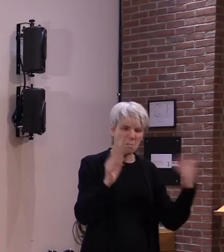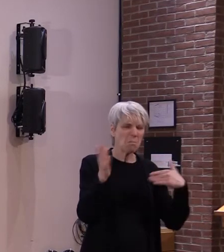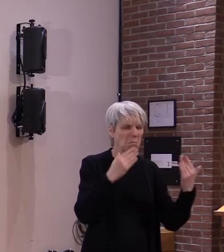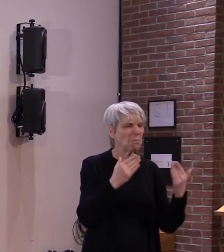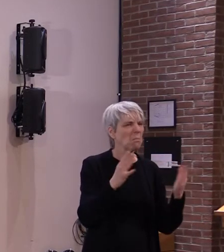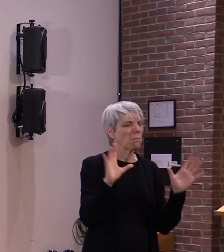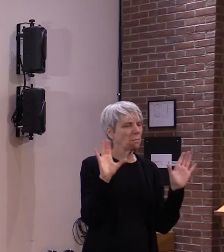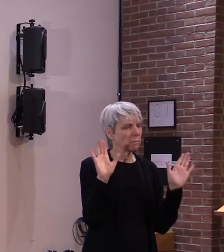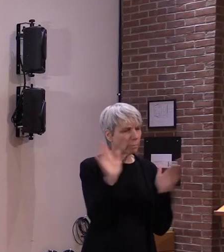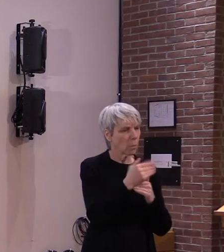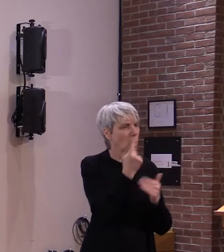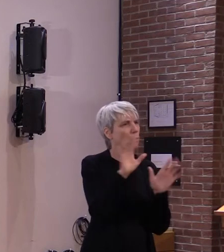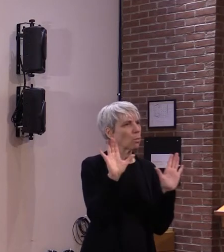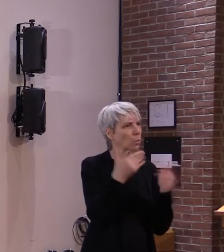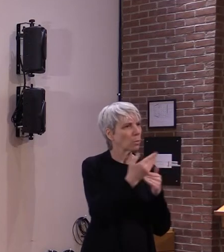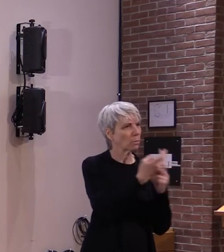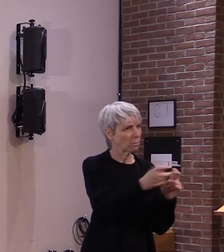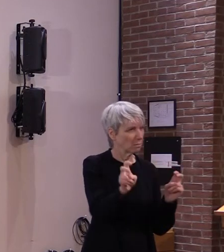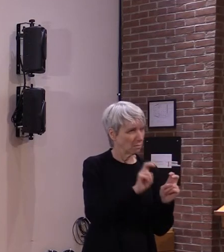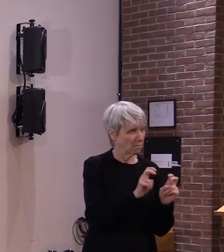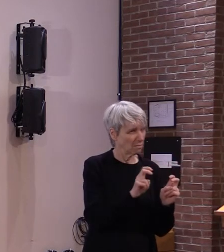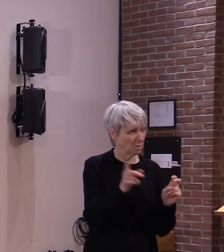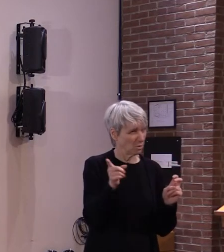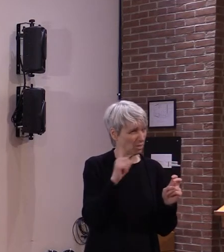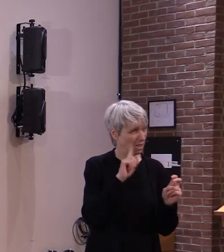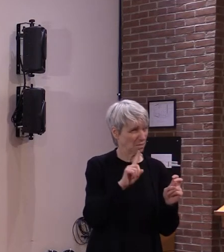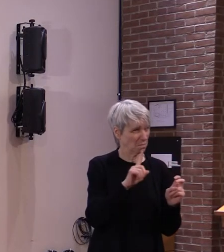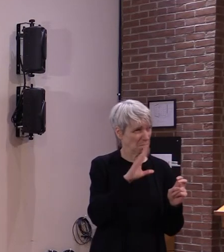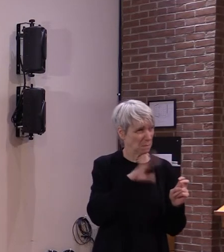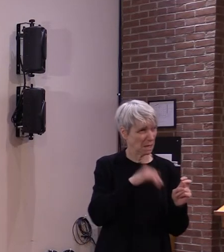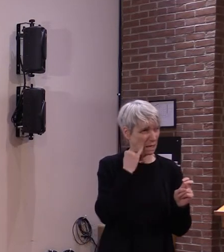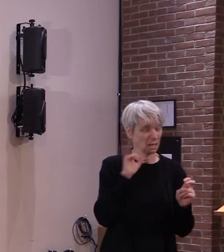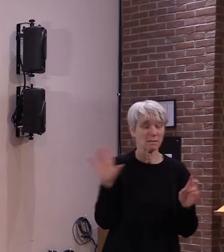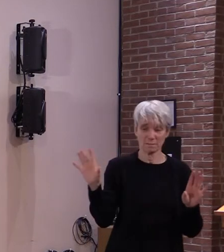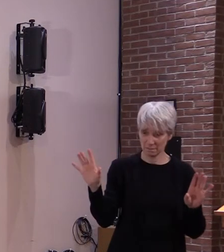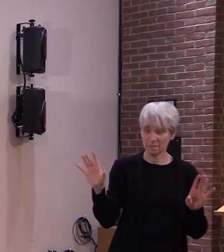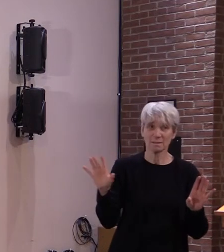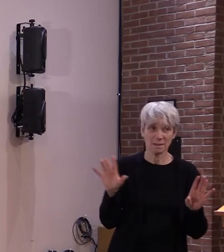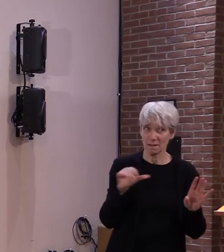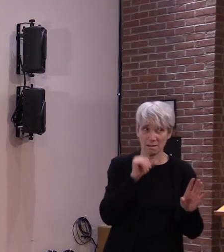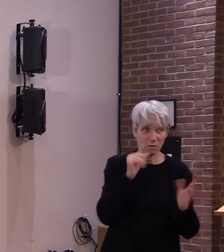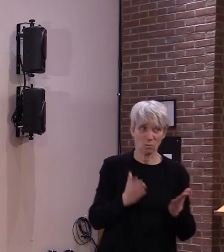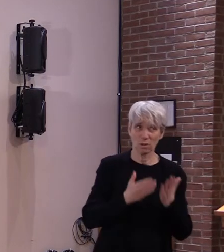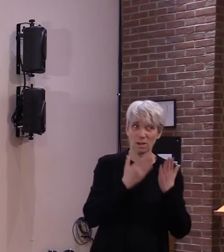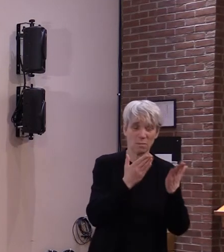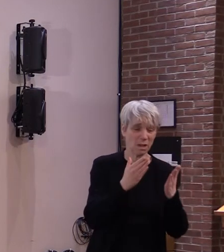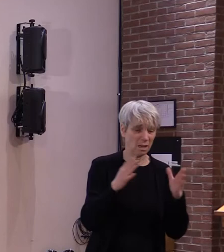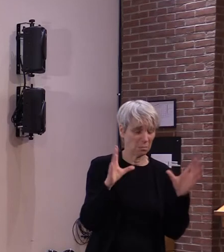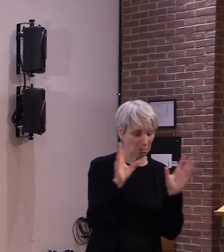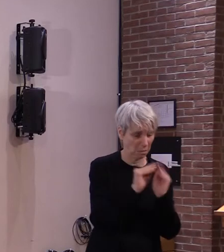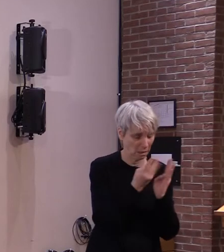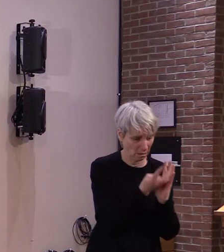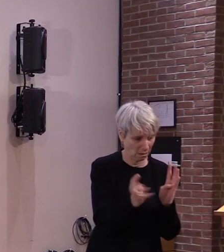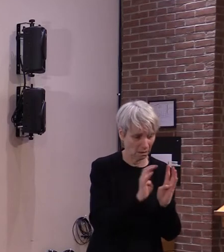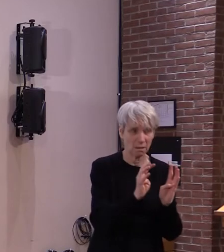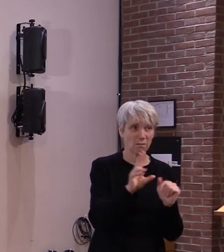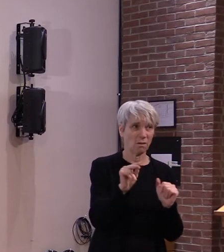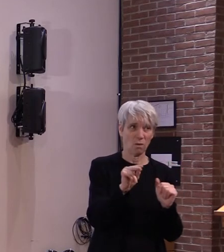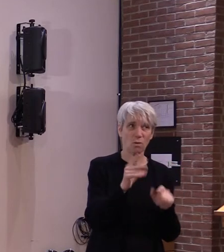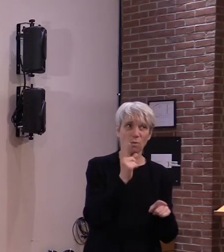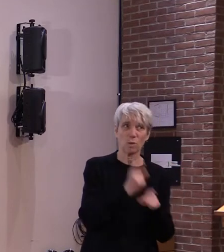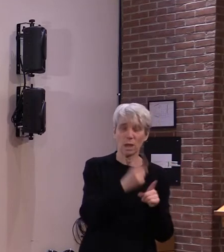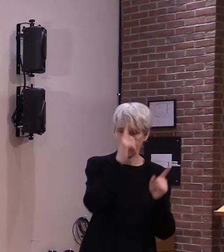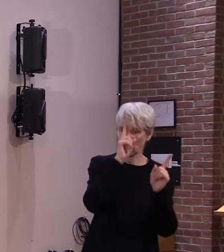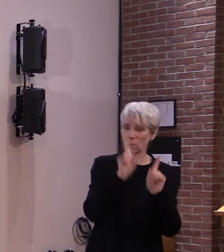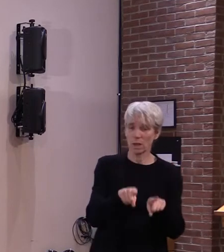and that is the kind of benefit that comes out of the meetings that we're talking about um and we had similar meetings with